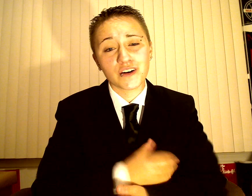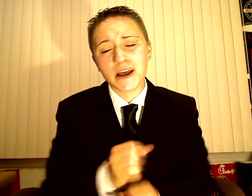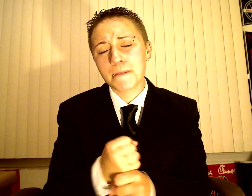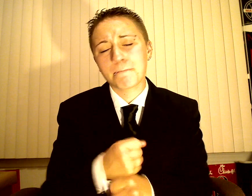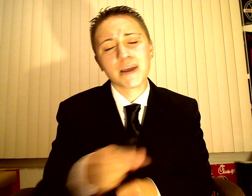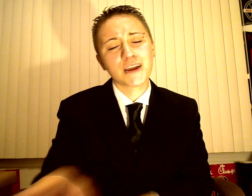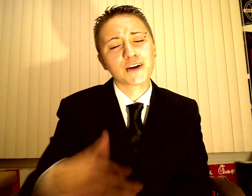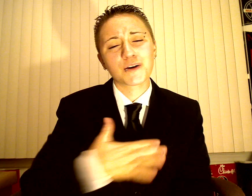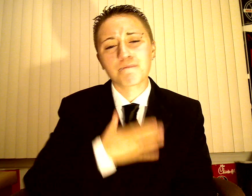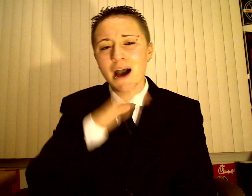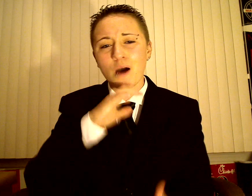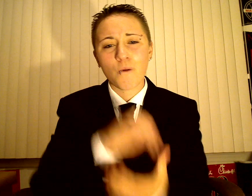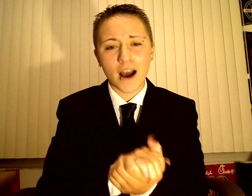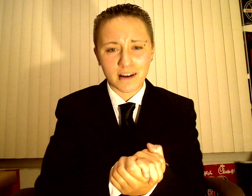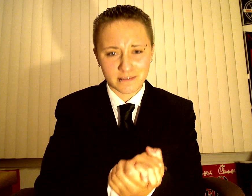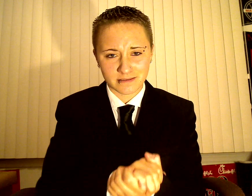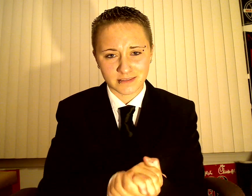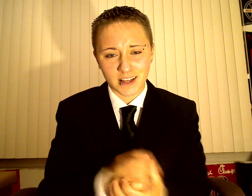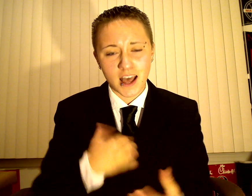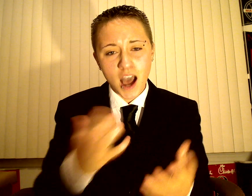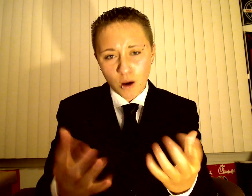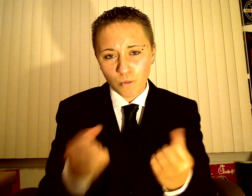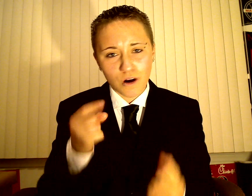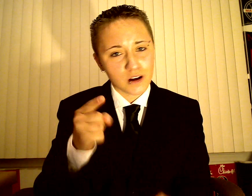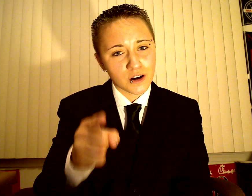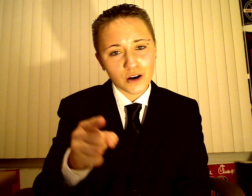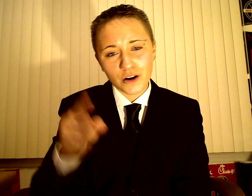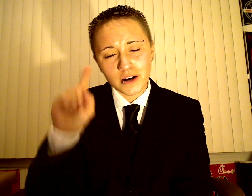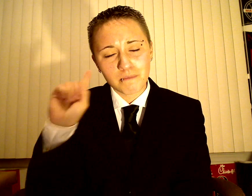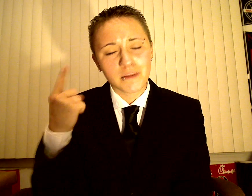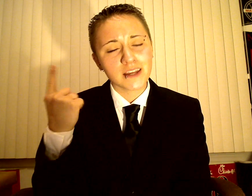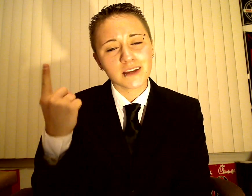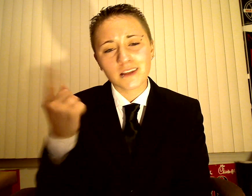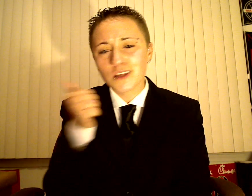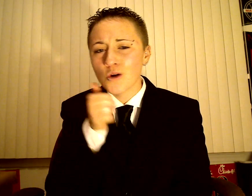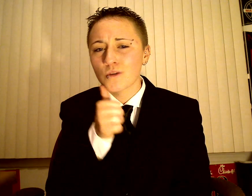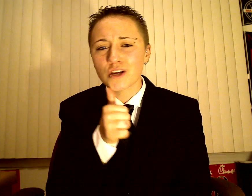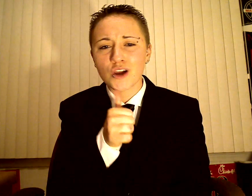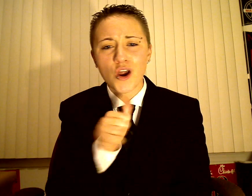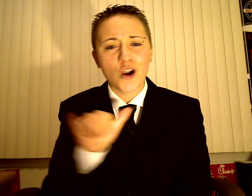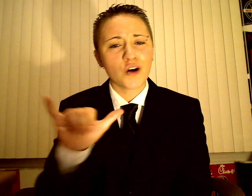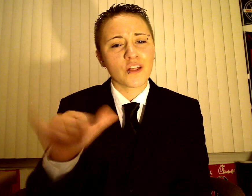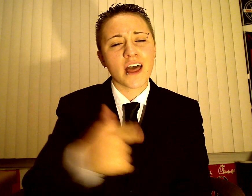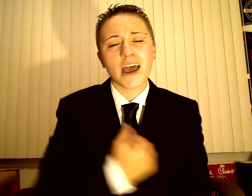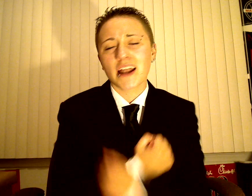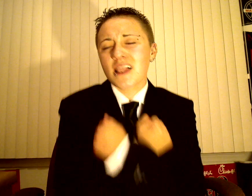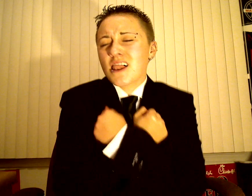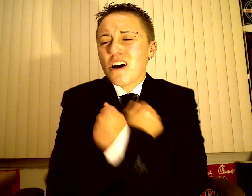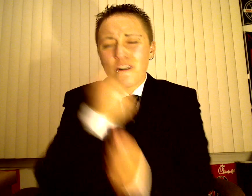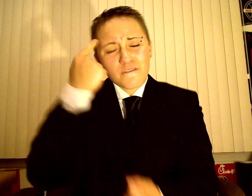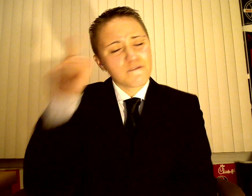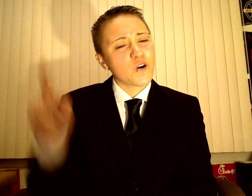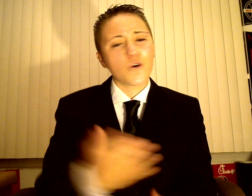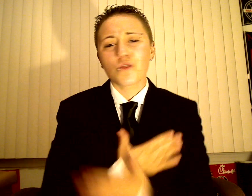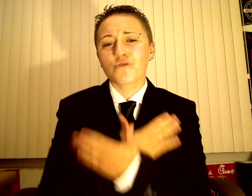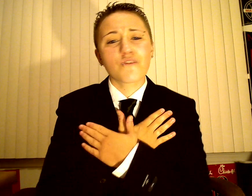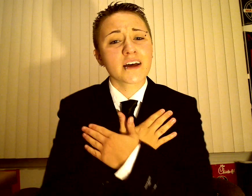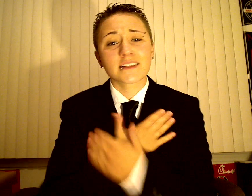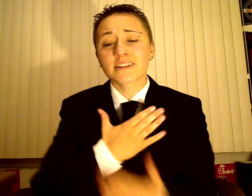And make her my wife I want her to be the only girl that I love for the rest